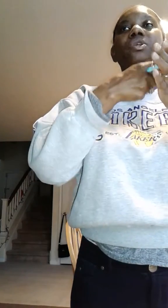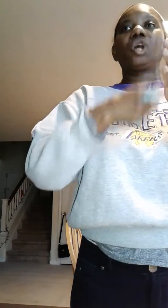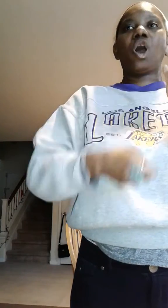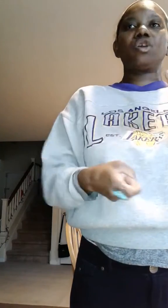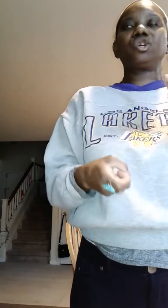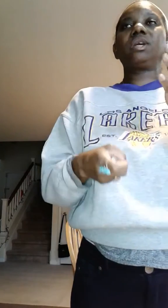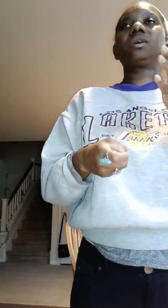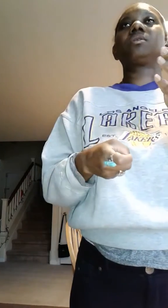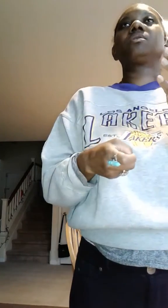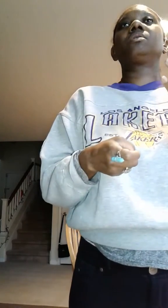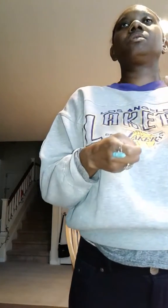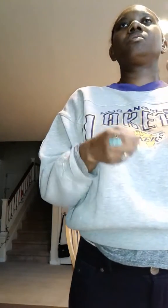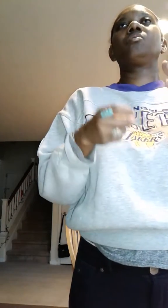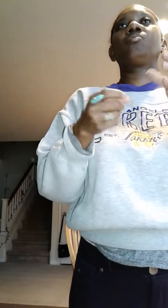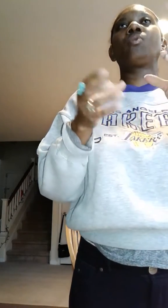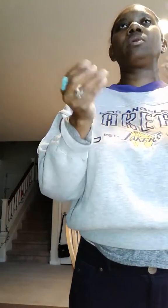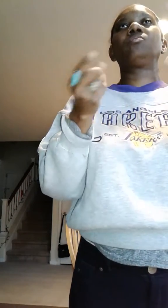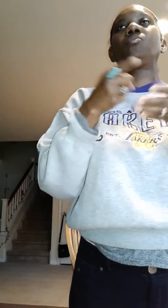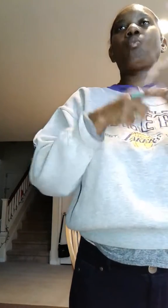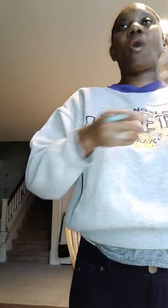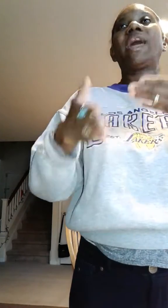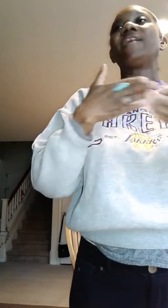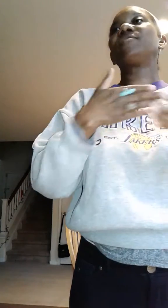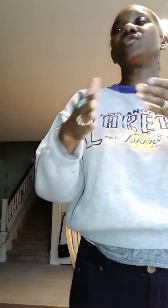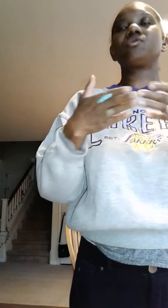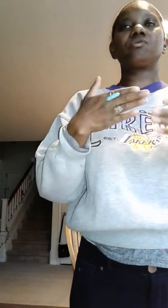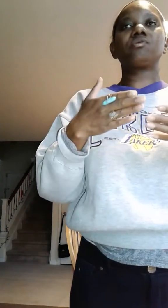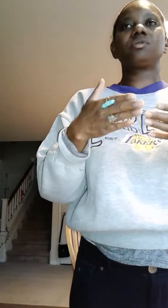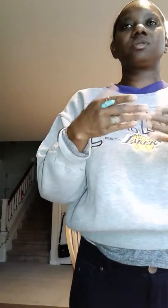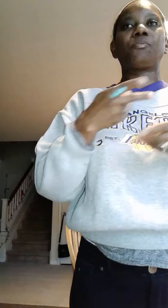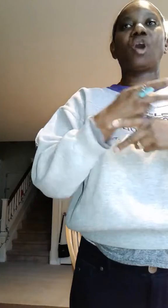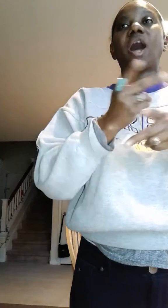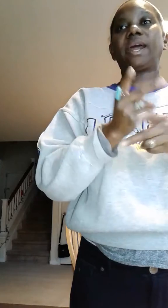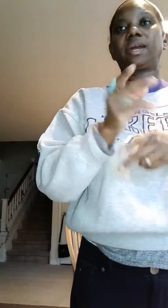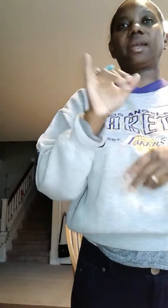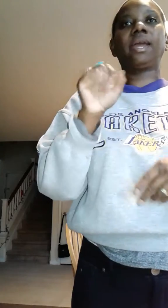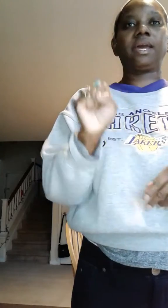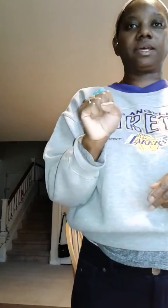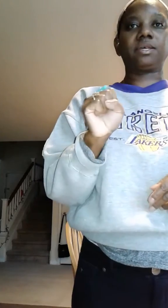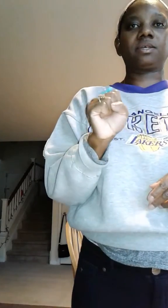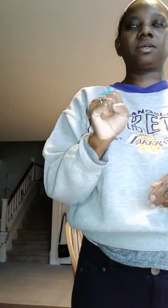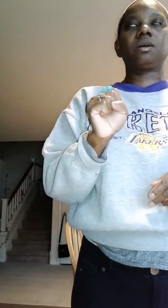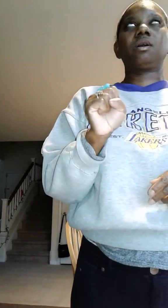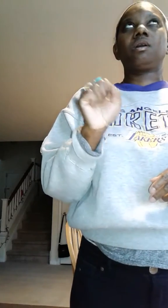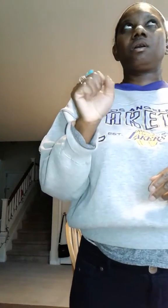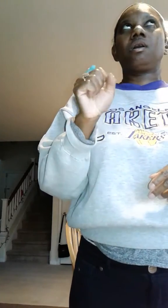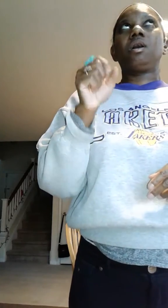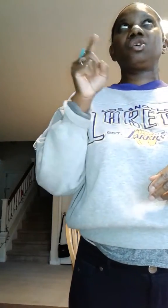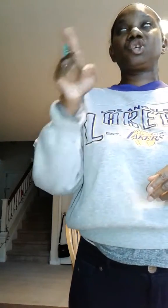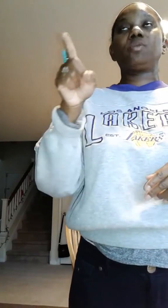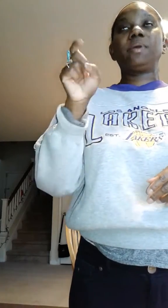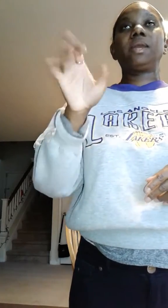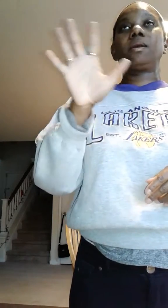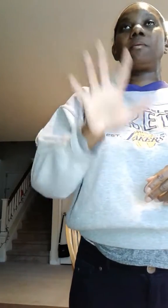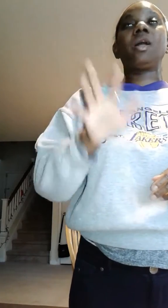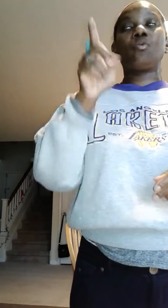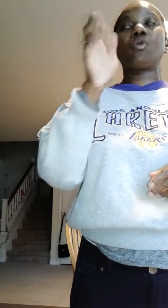charging with whatever the product is it should be it will